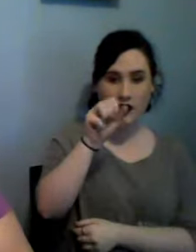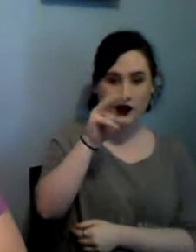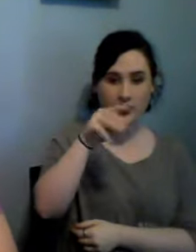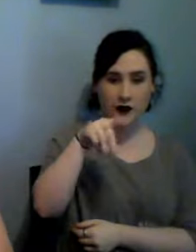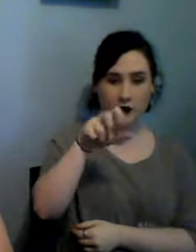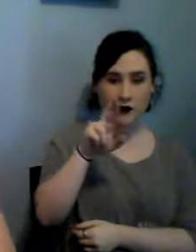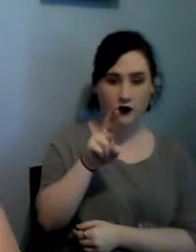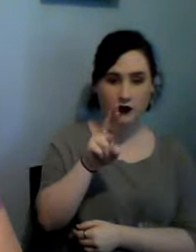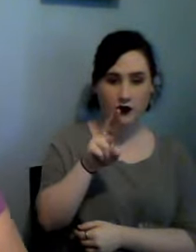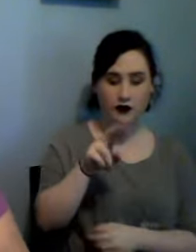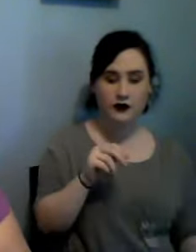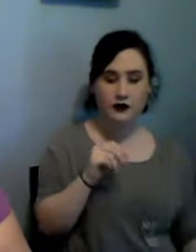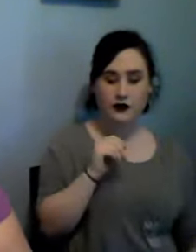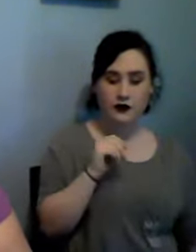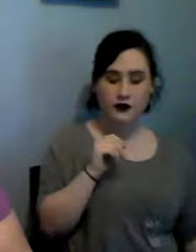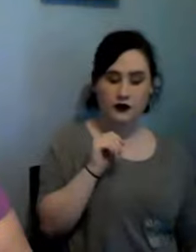and